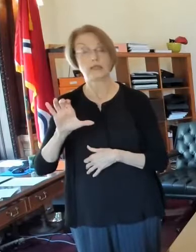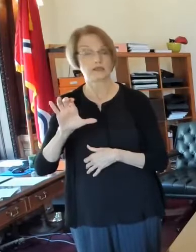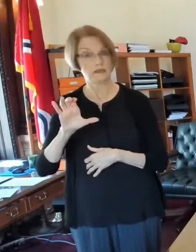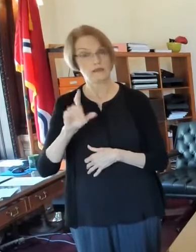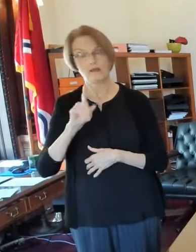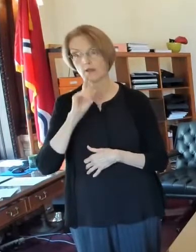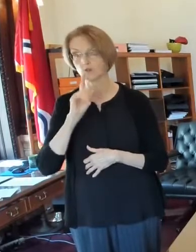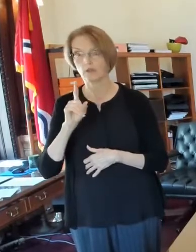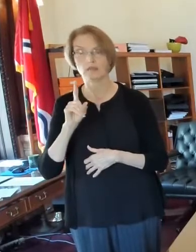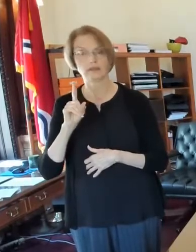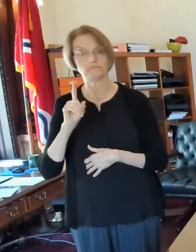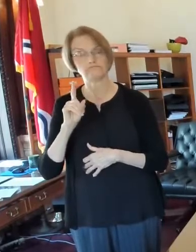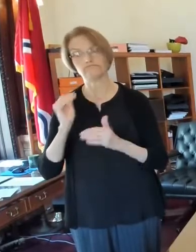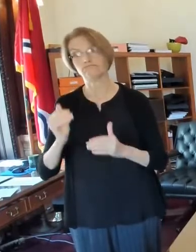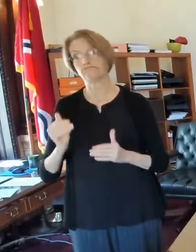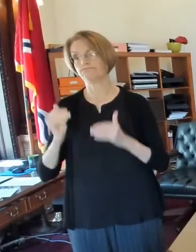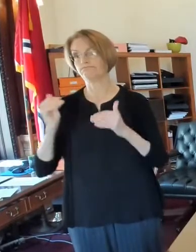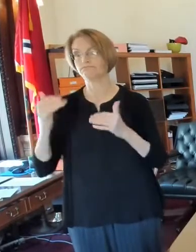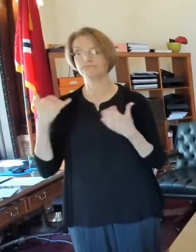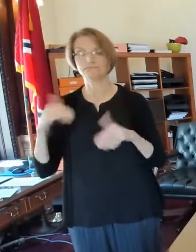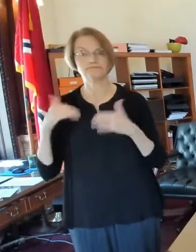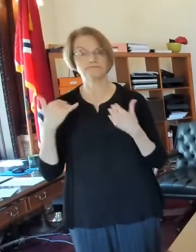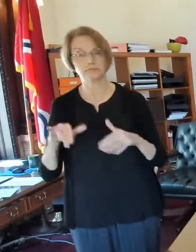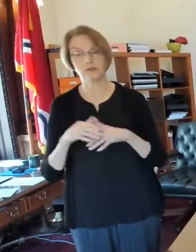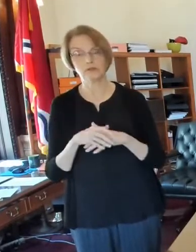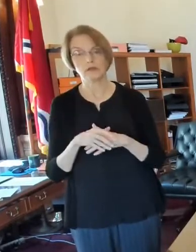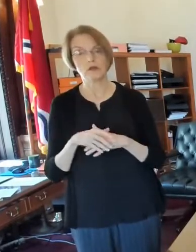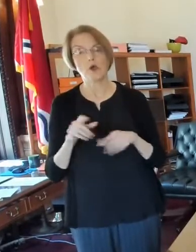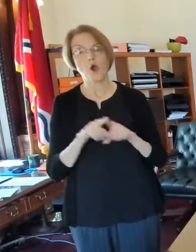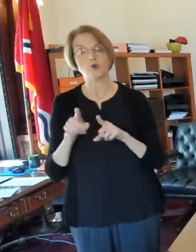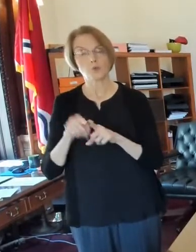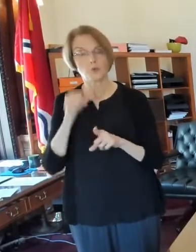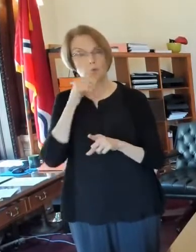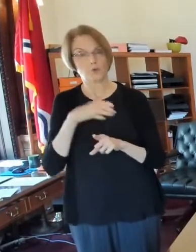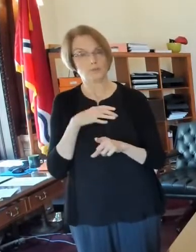whole nother level. Along with a woman who works for the city,